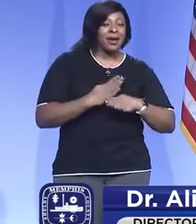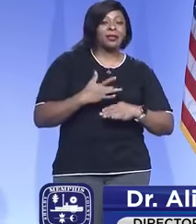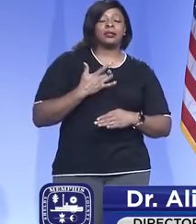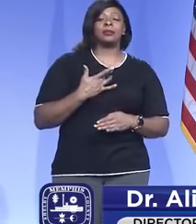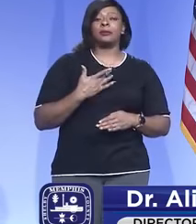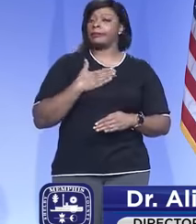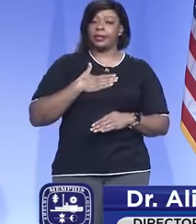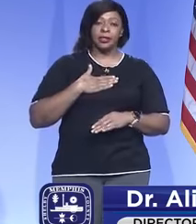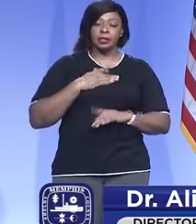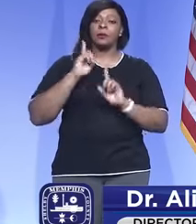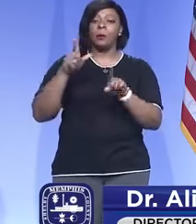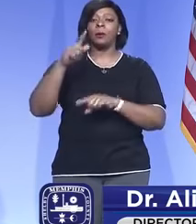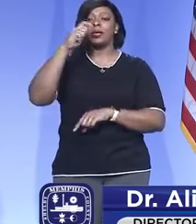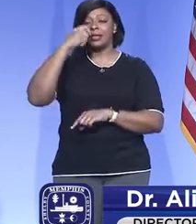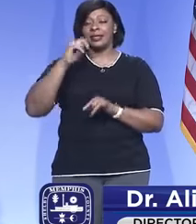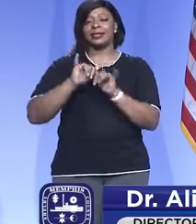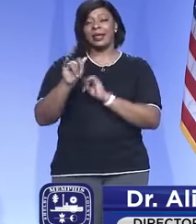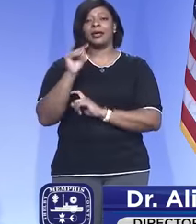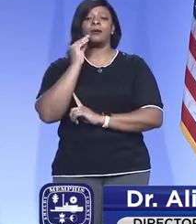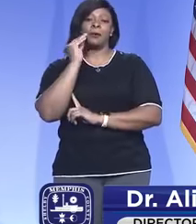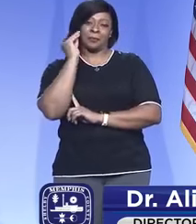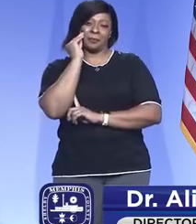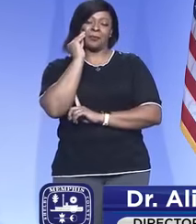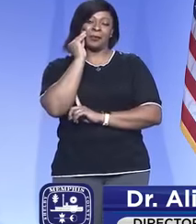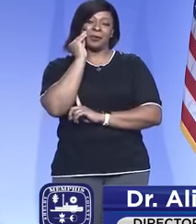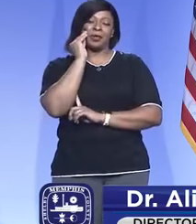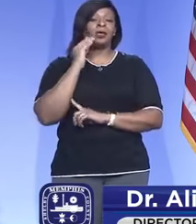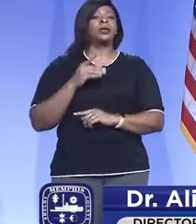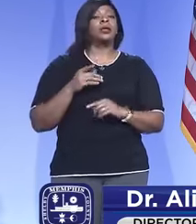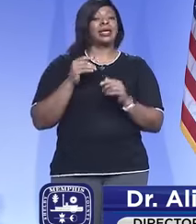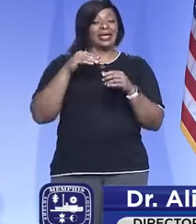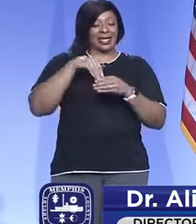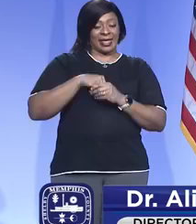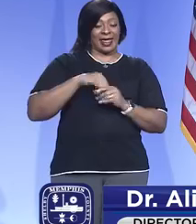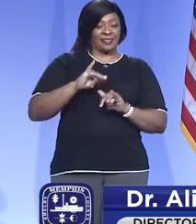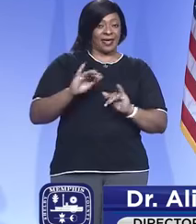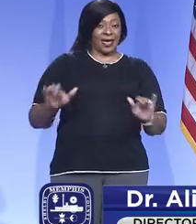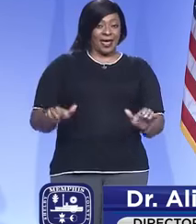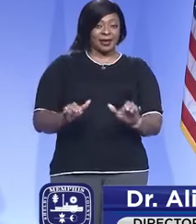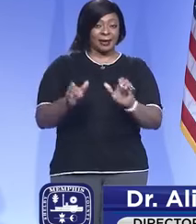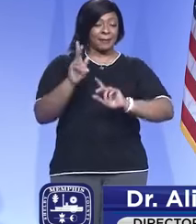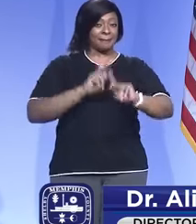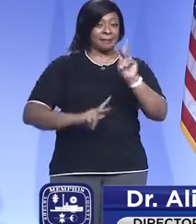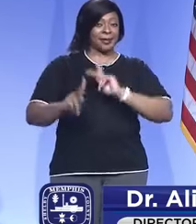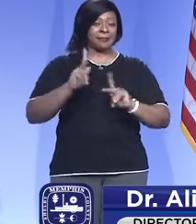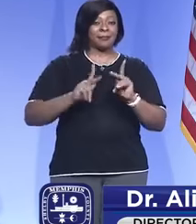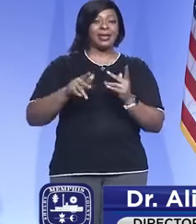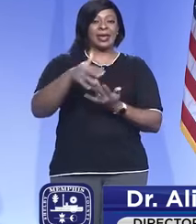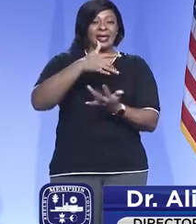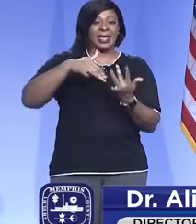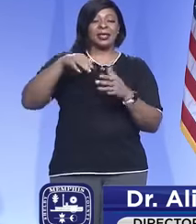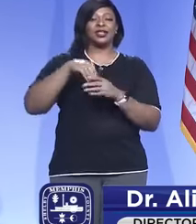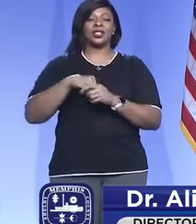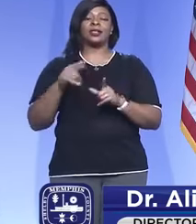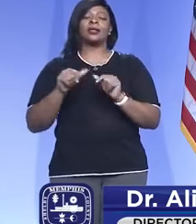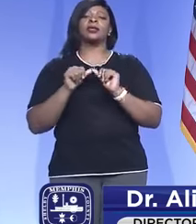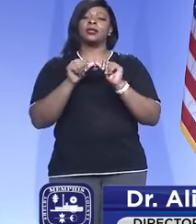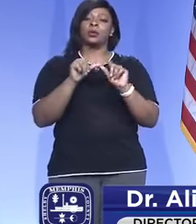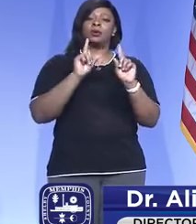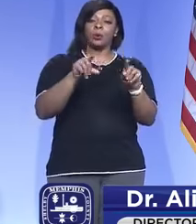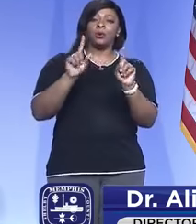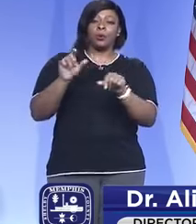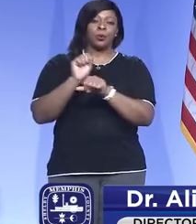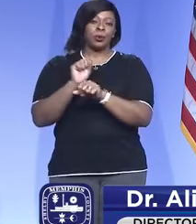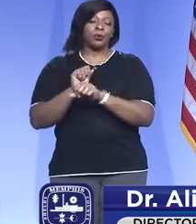please go get tested and stay home. And then within those activities that people engage in is they continue to go to